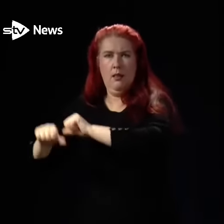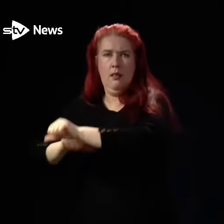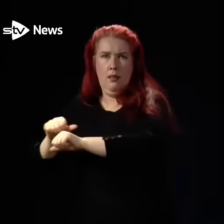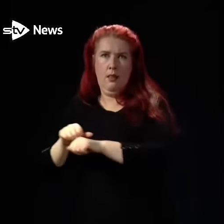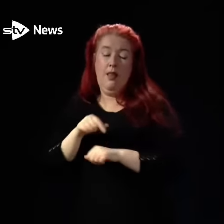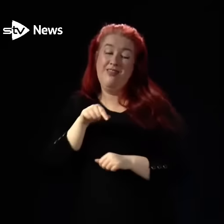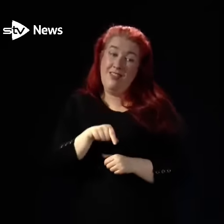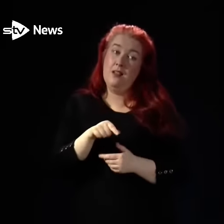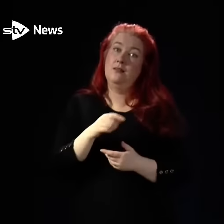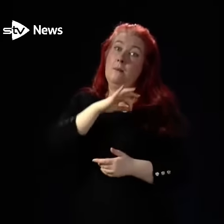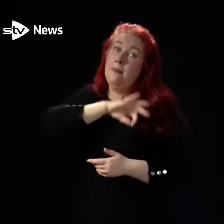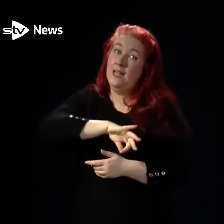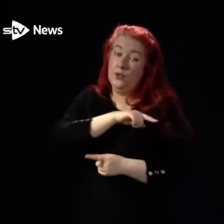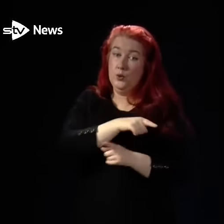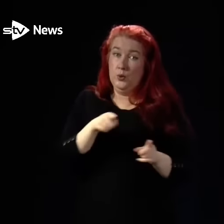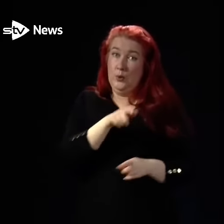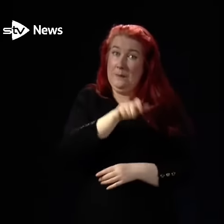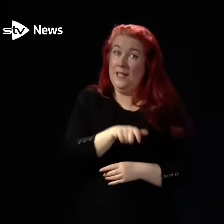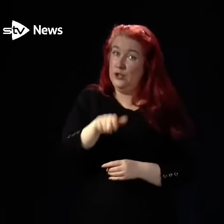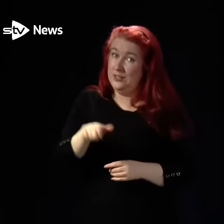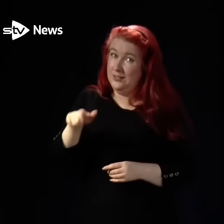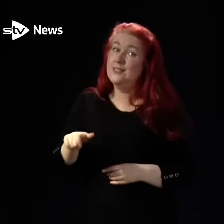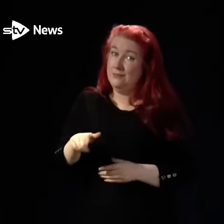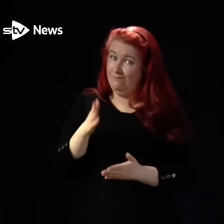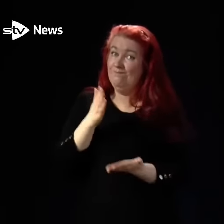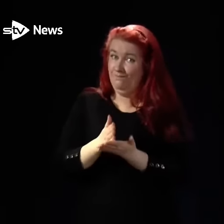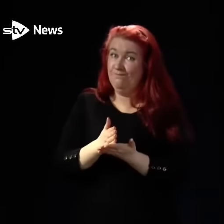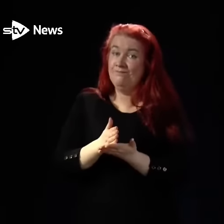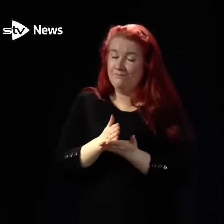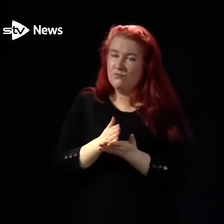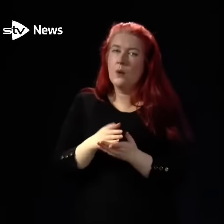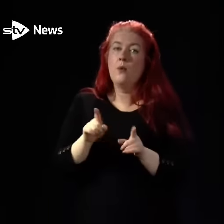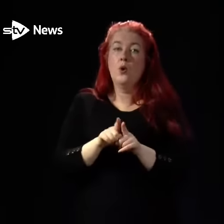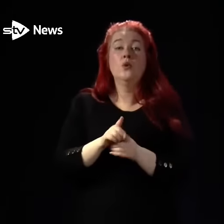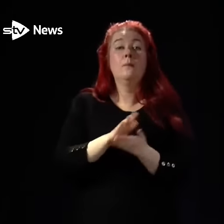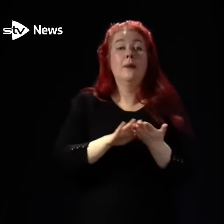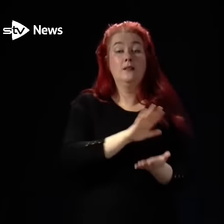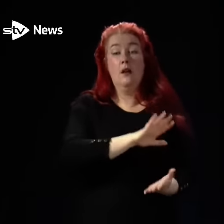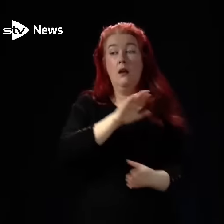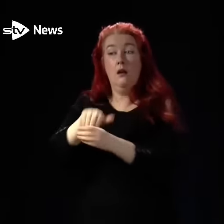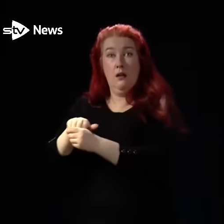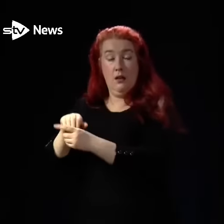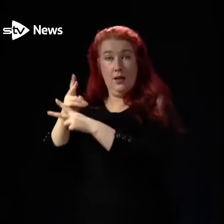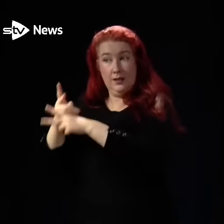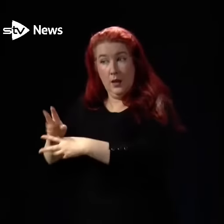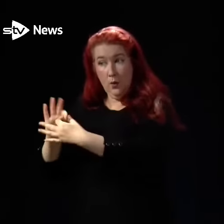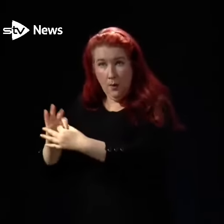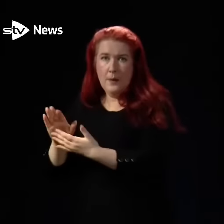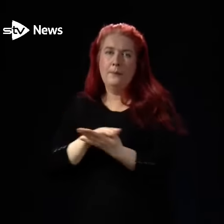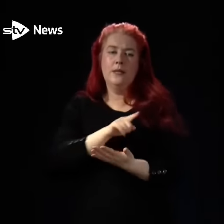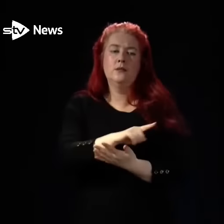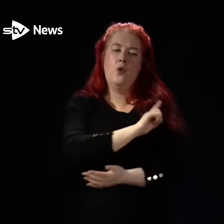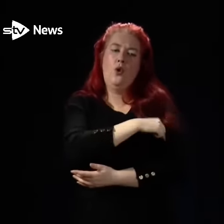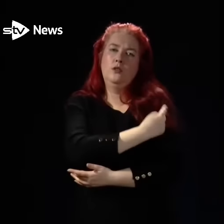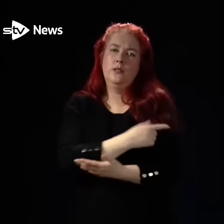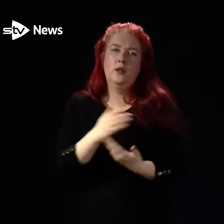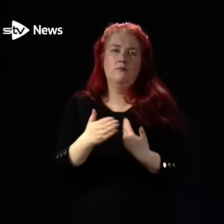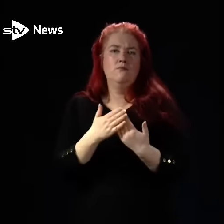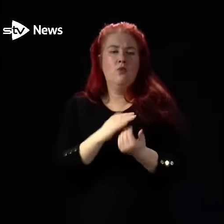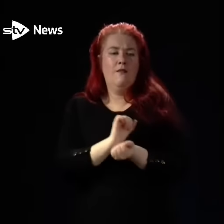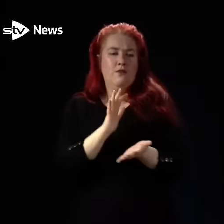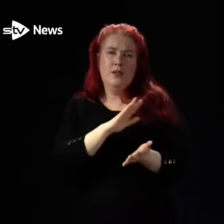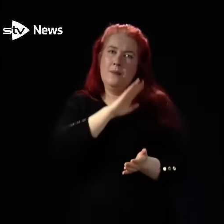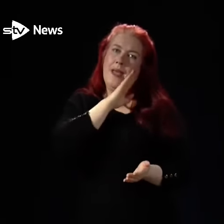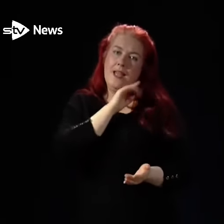important to note that first and foremost, but it will also free up much needed capacity in hospitals. Let